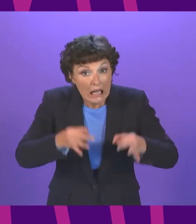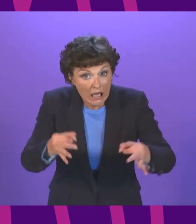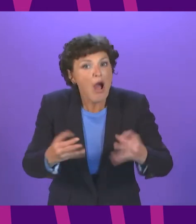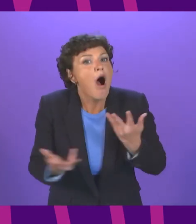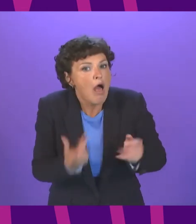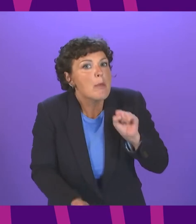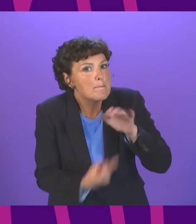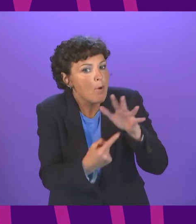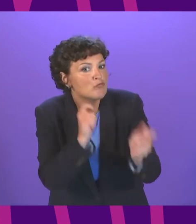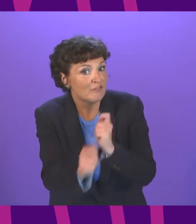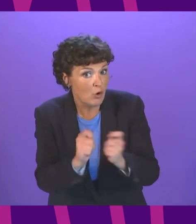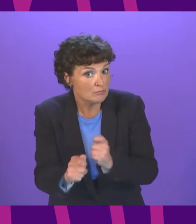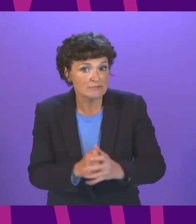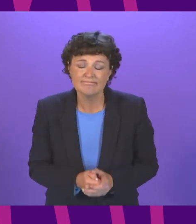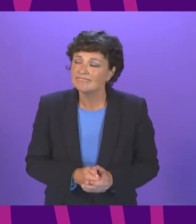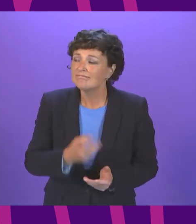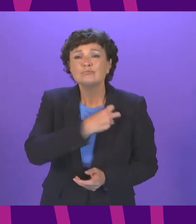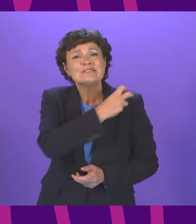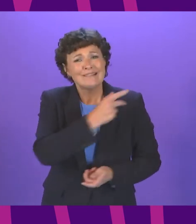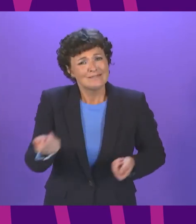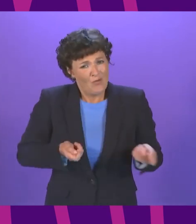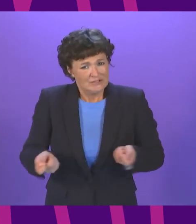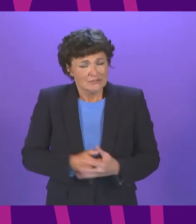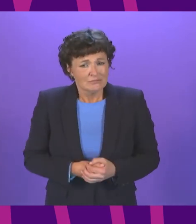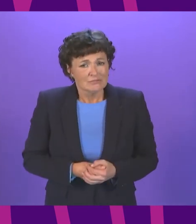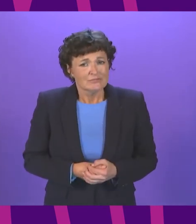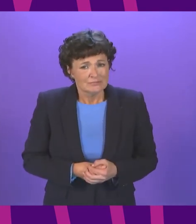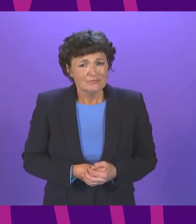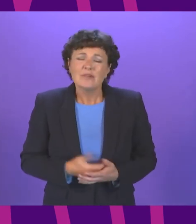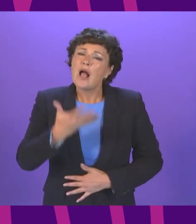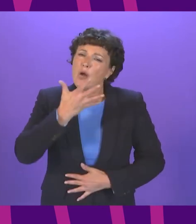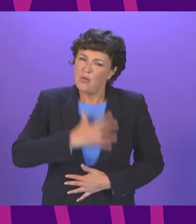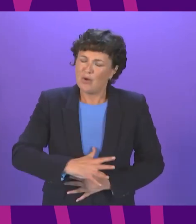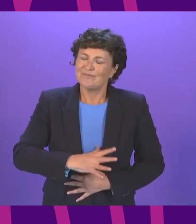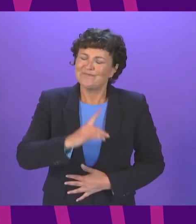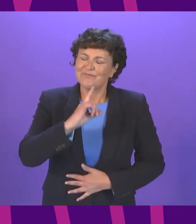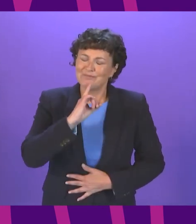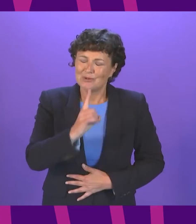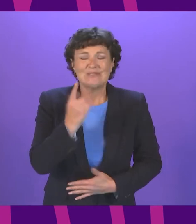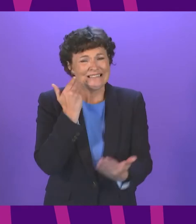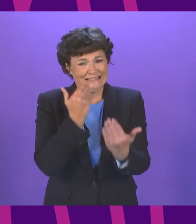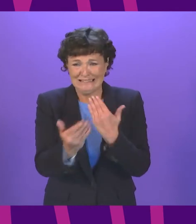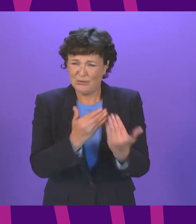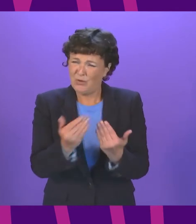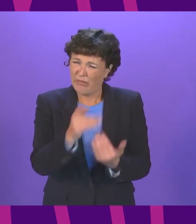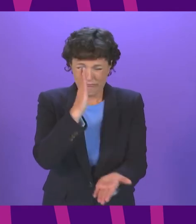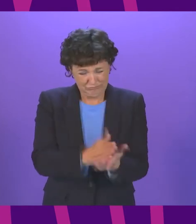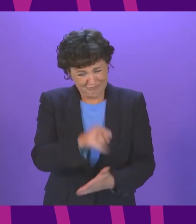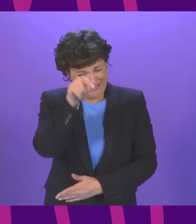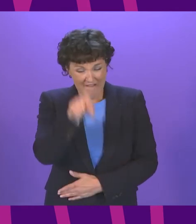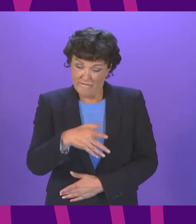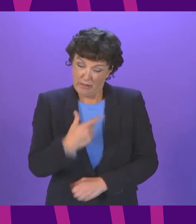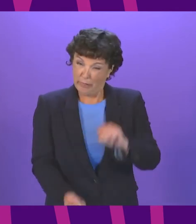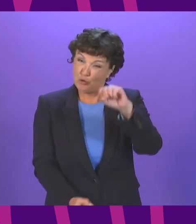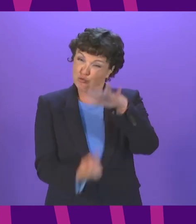other important reforms presiding officer I want to come to address the centrepiece of this coalition government's agenda and I